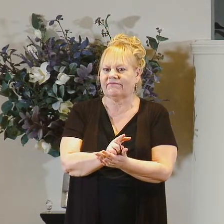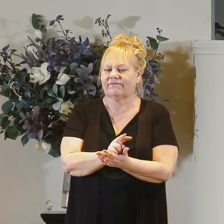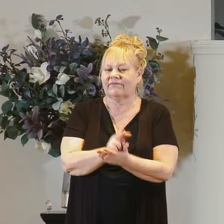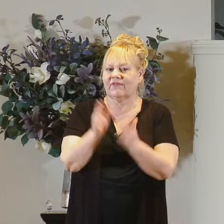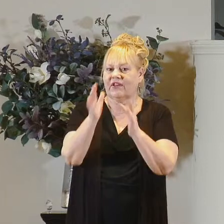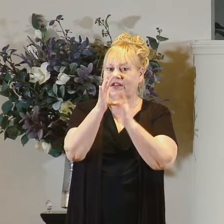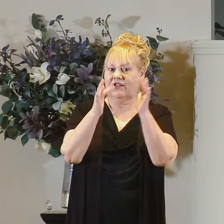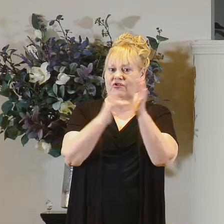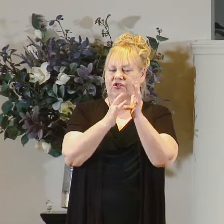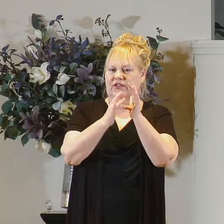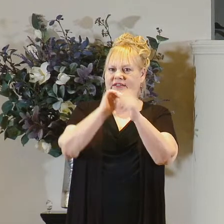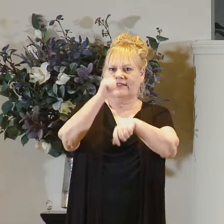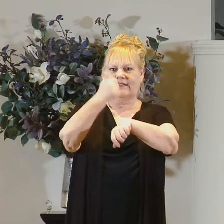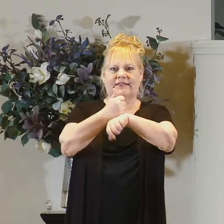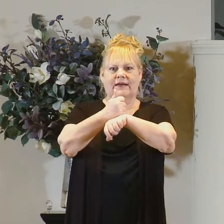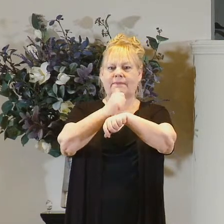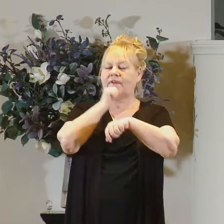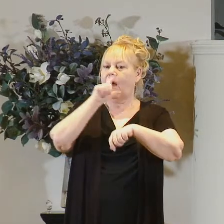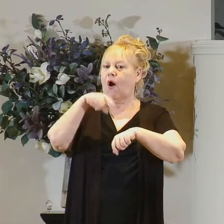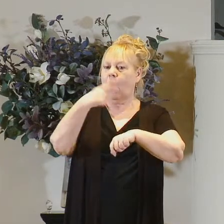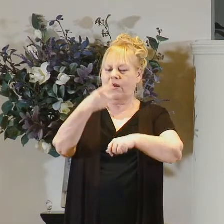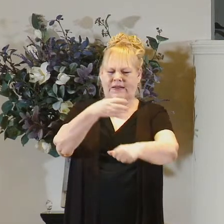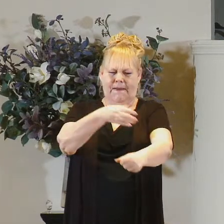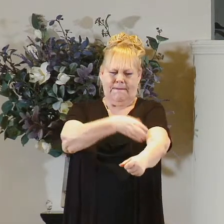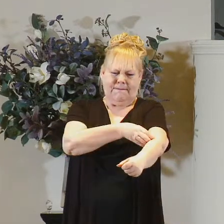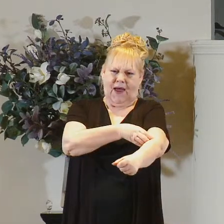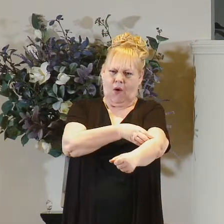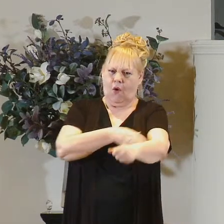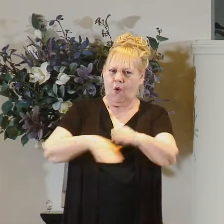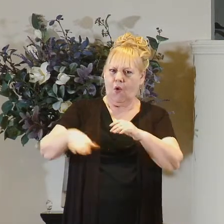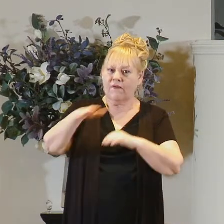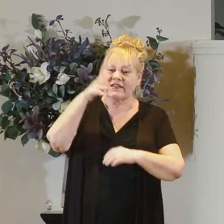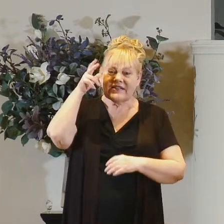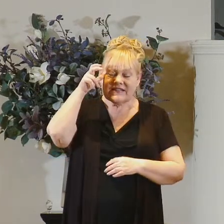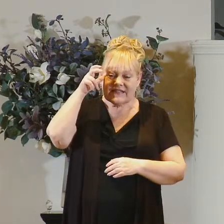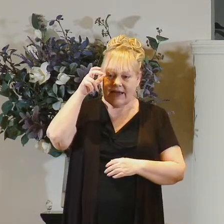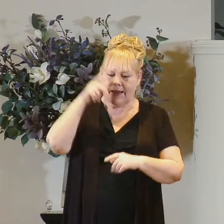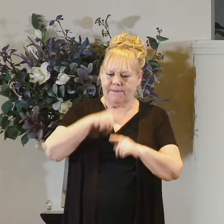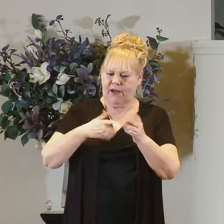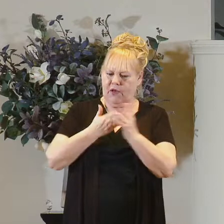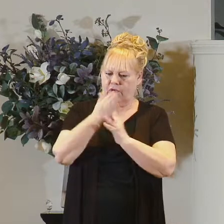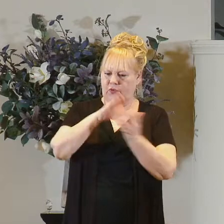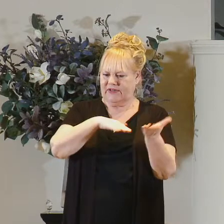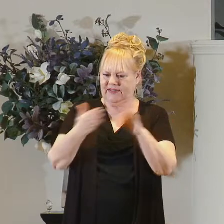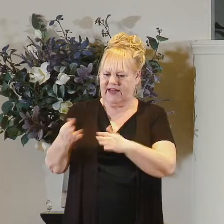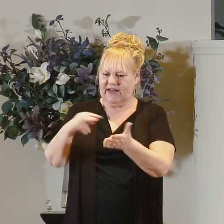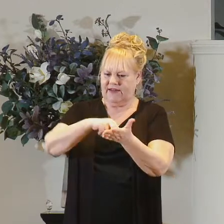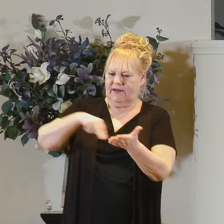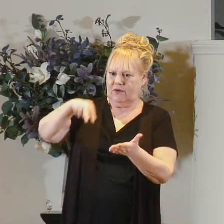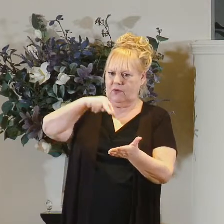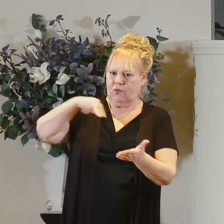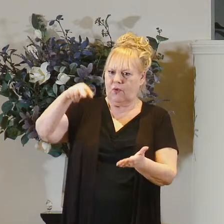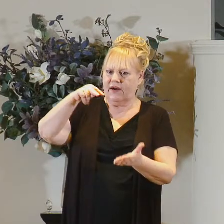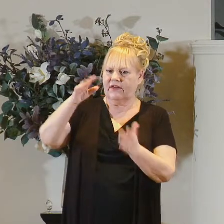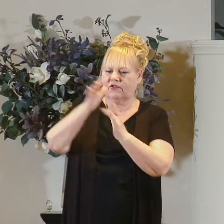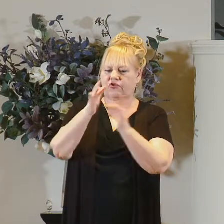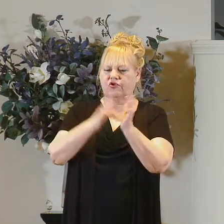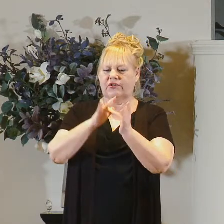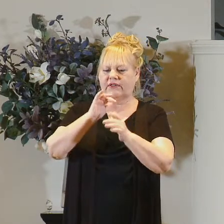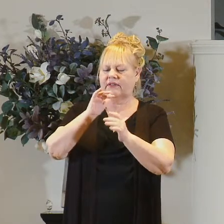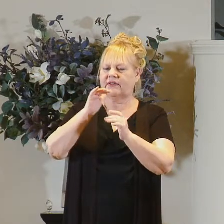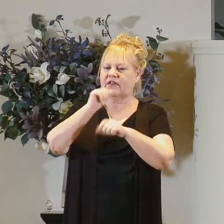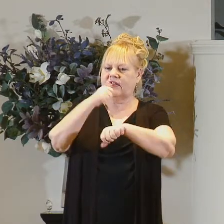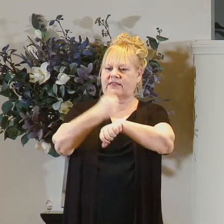jesus established not only his power over satan but through his death and resurrection he established his rule